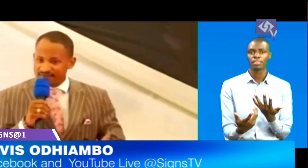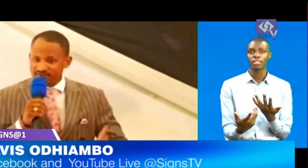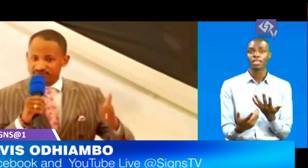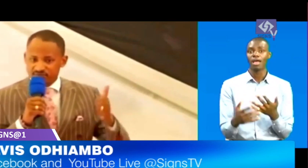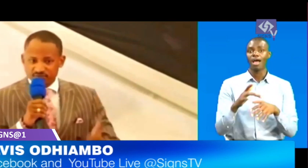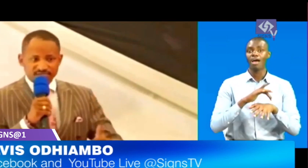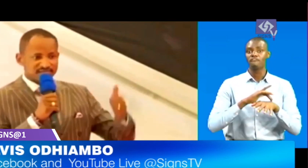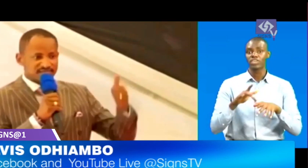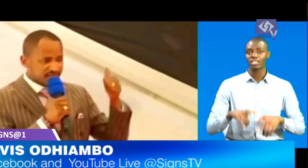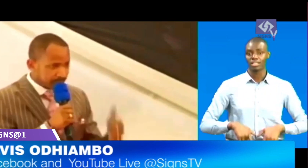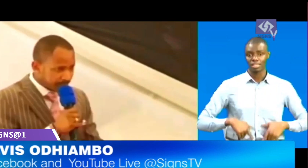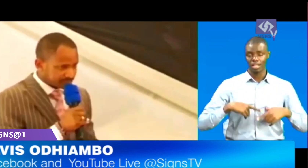of students in campus